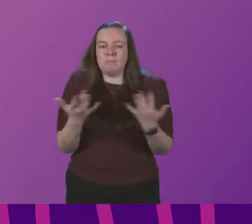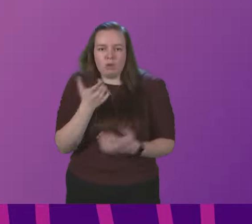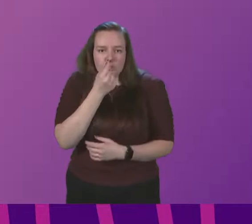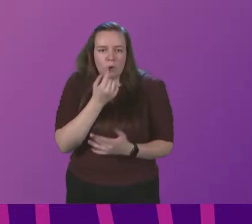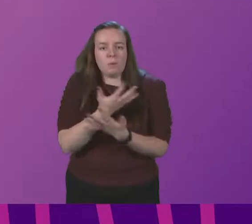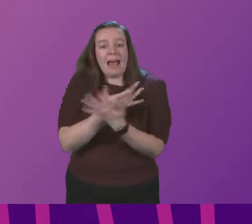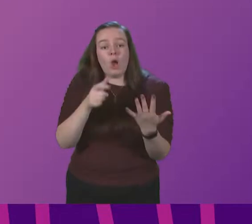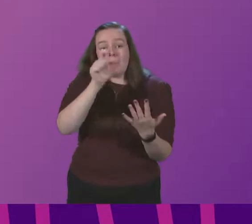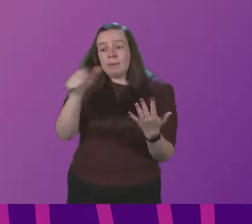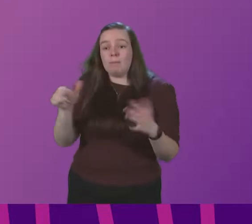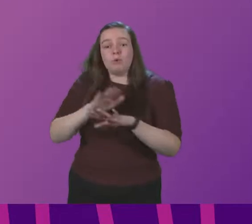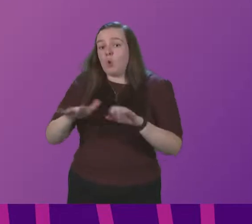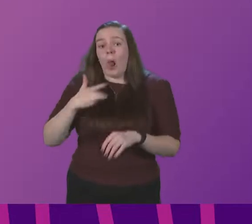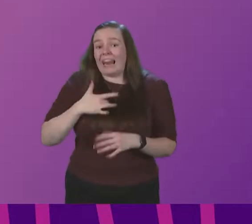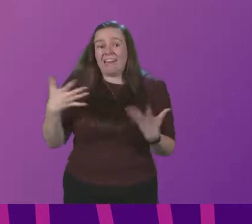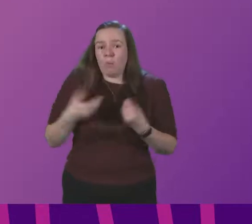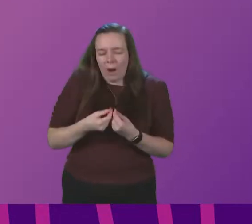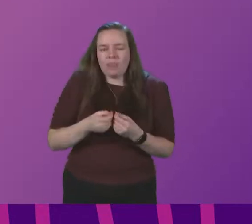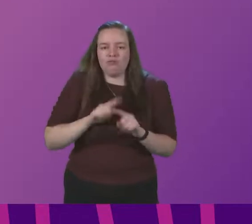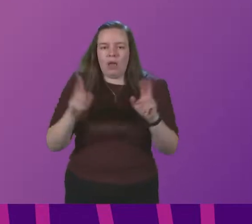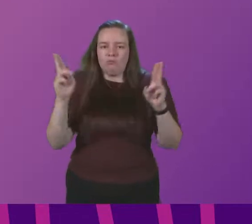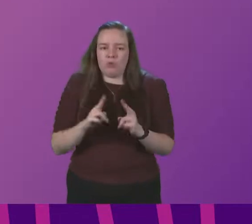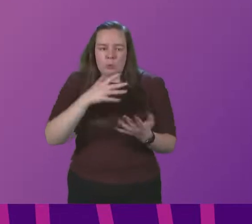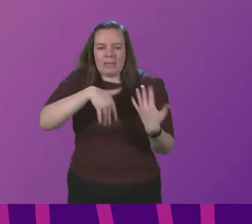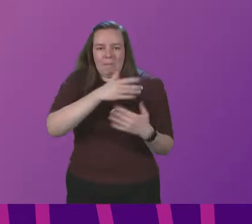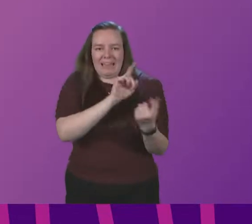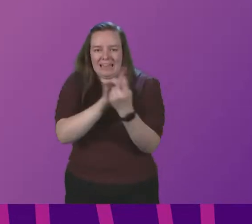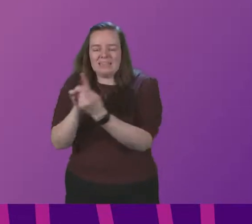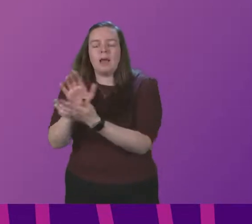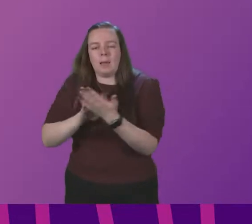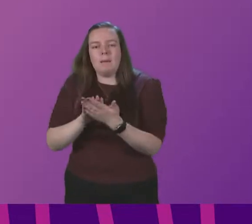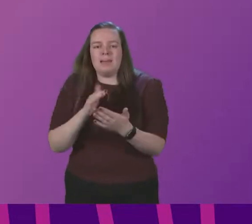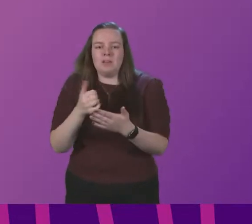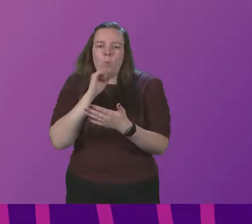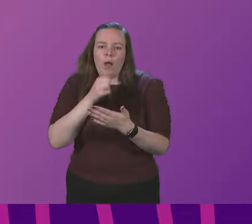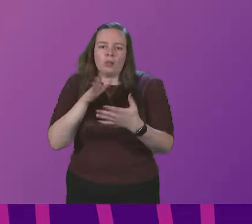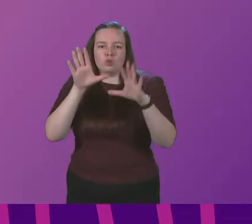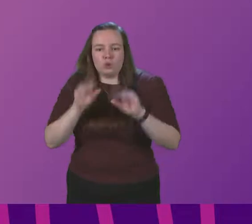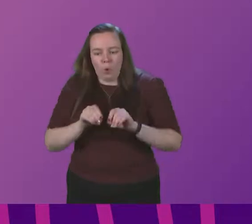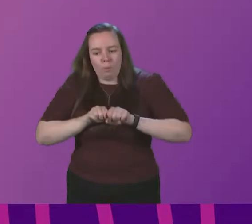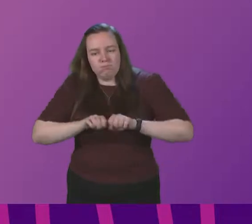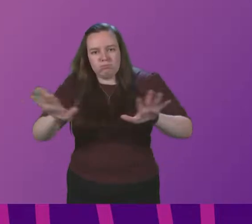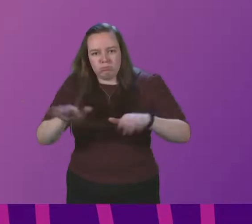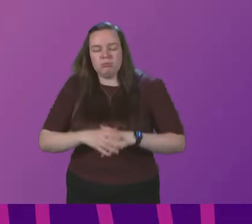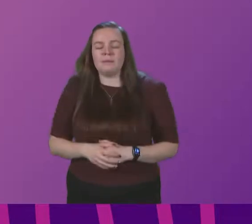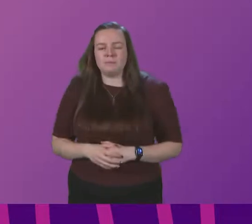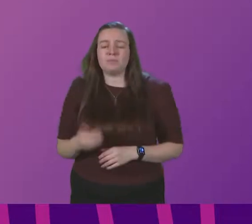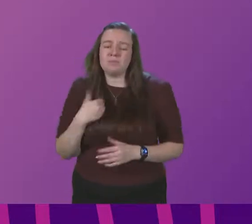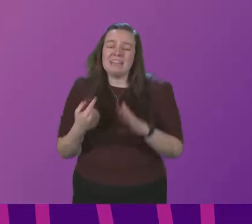possible the number of people outside our own households that we are interacting with just now. This will help break transmission chains. So my key